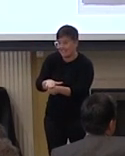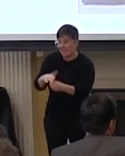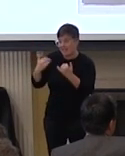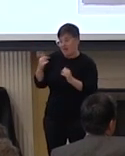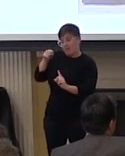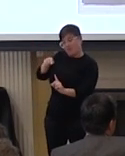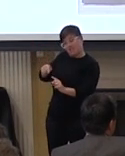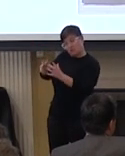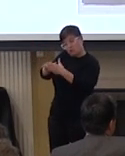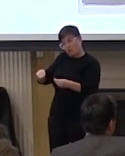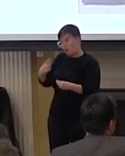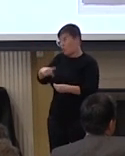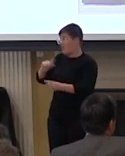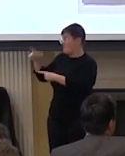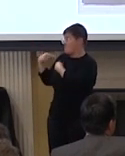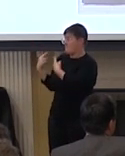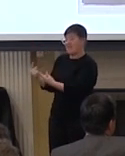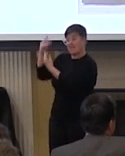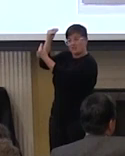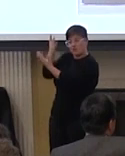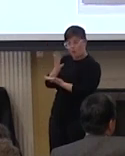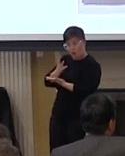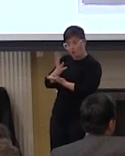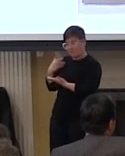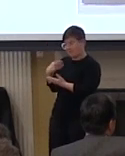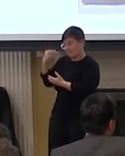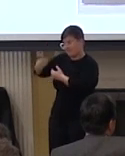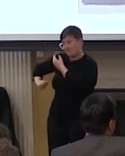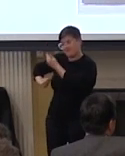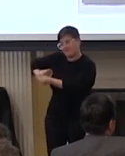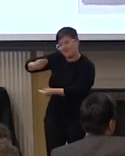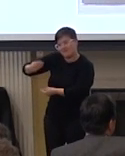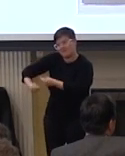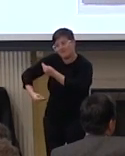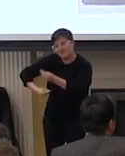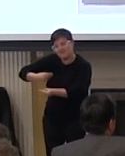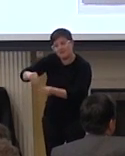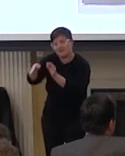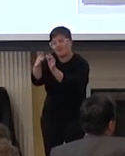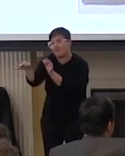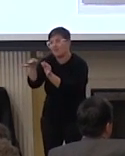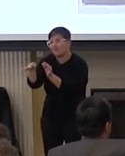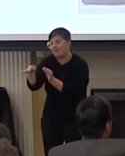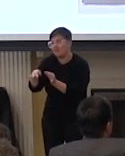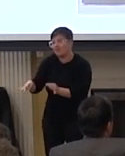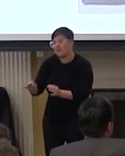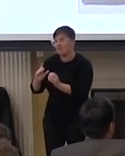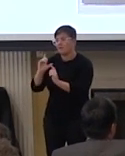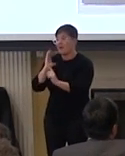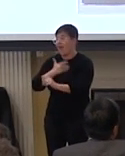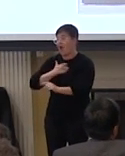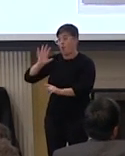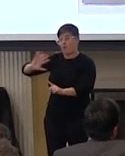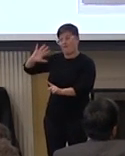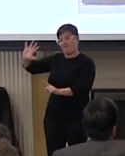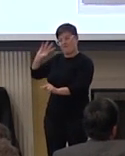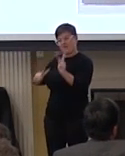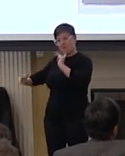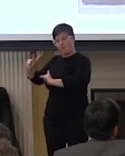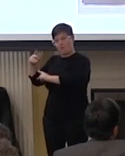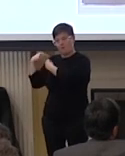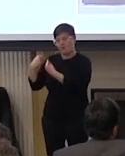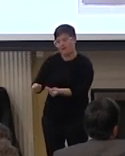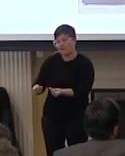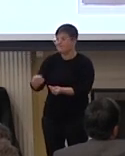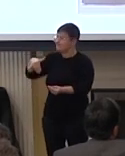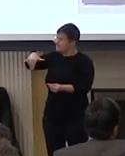story that we're told this is what is passed down line by line by our elders and yeah